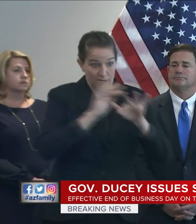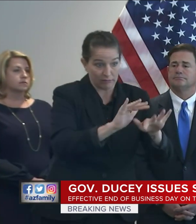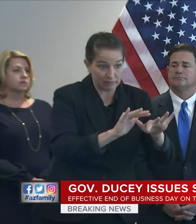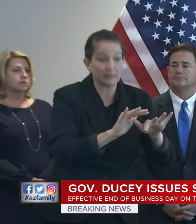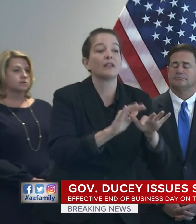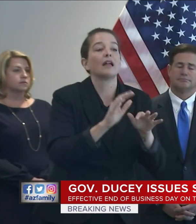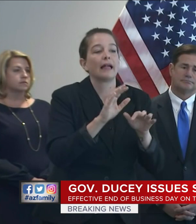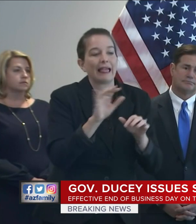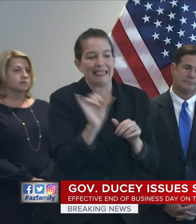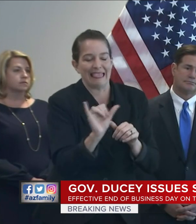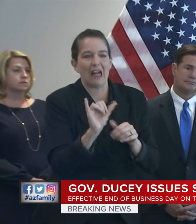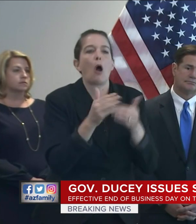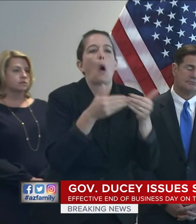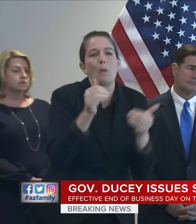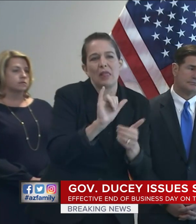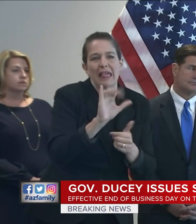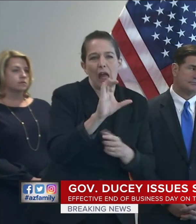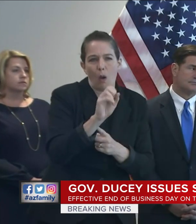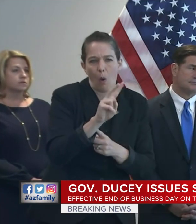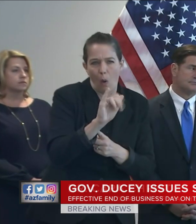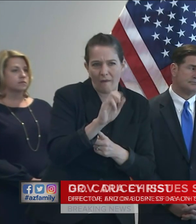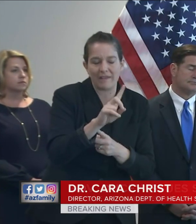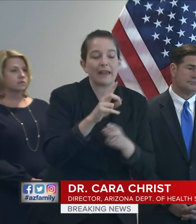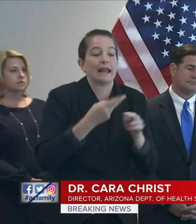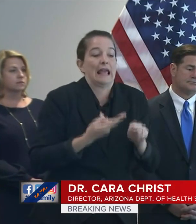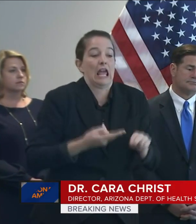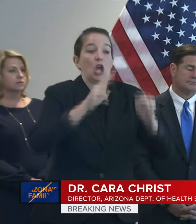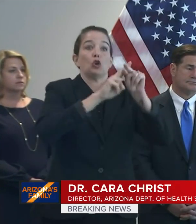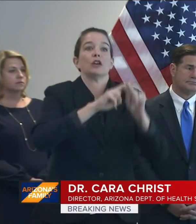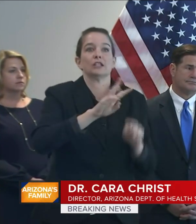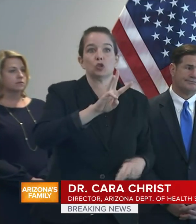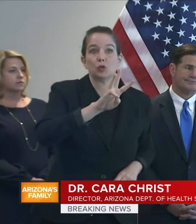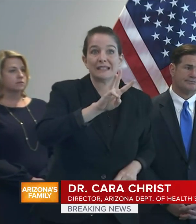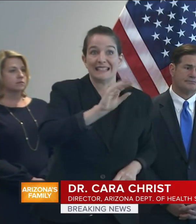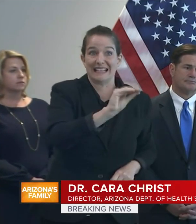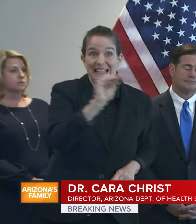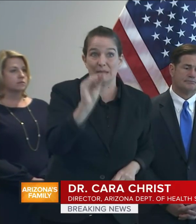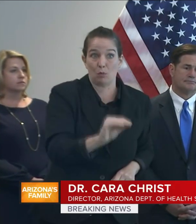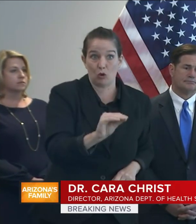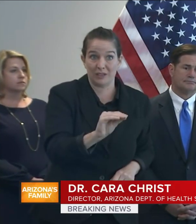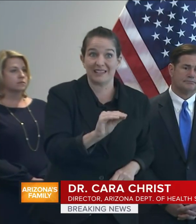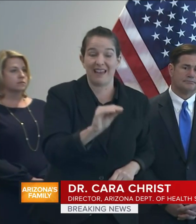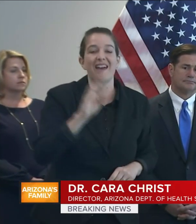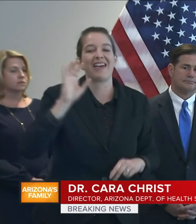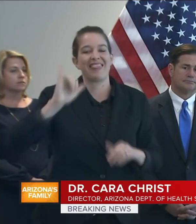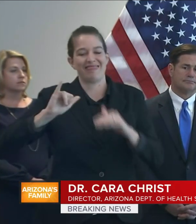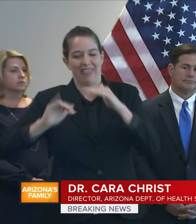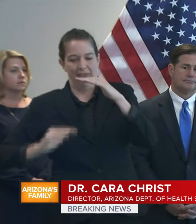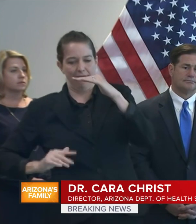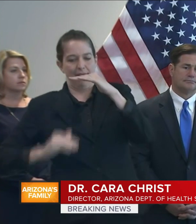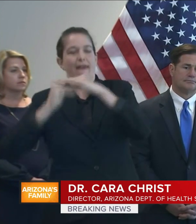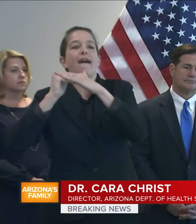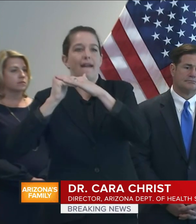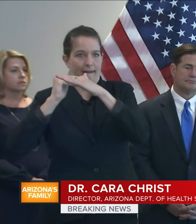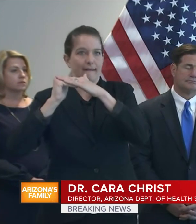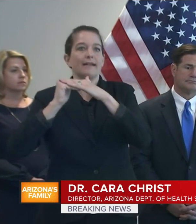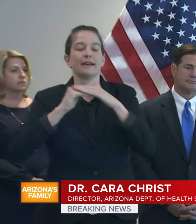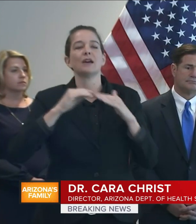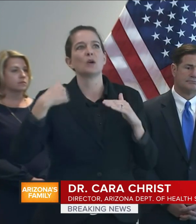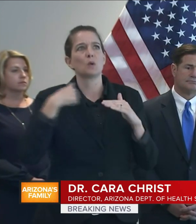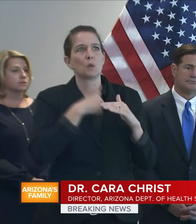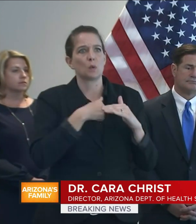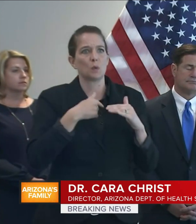-like illness. That exceeded the threshold that we had, that my epidemiologists had set, and I believe we're at about a 6